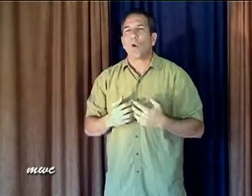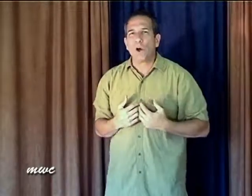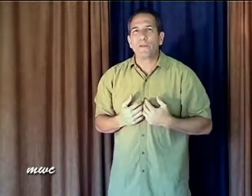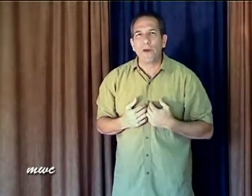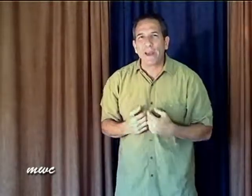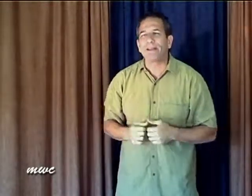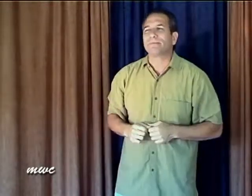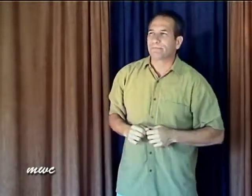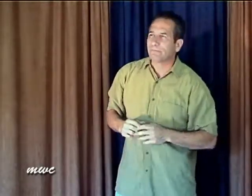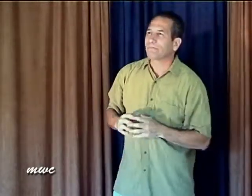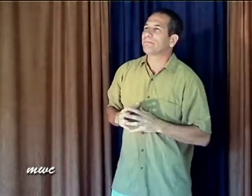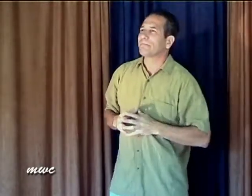within